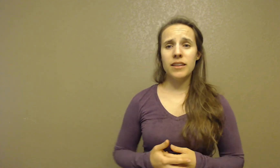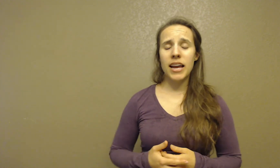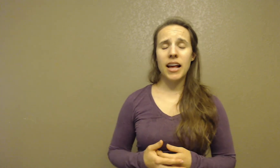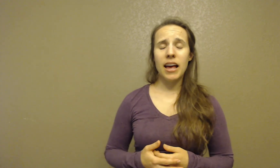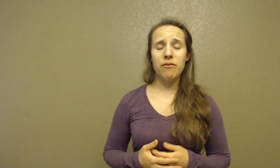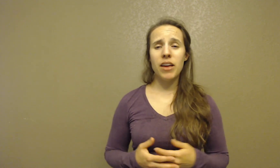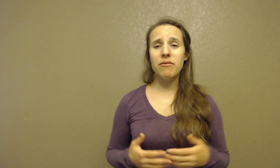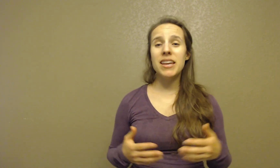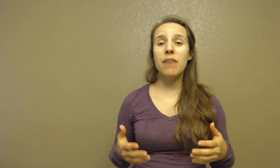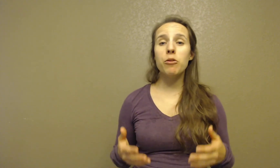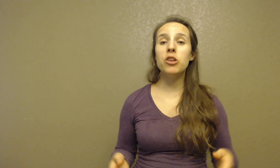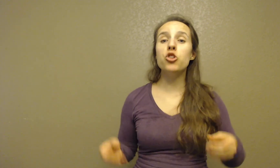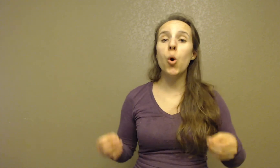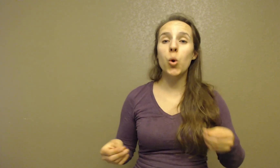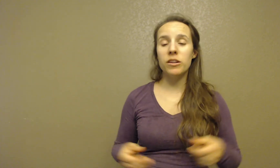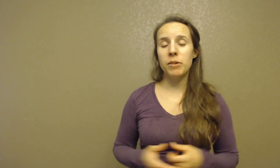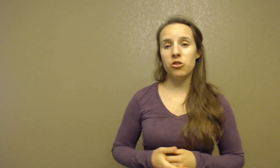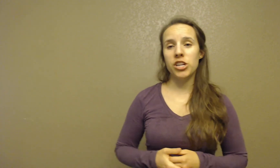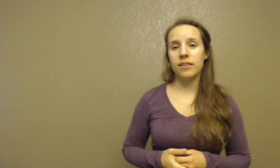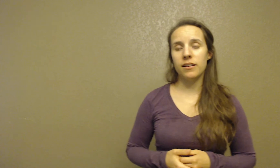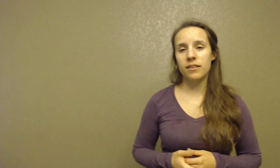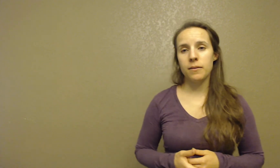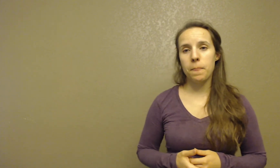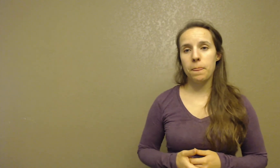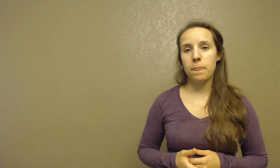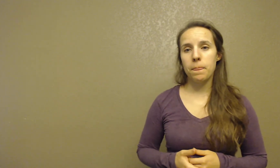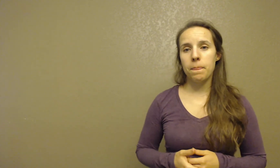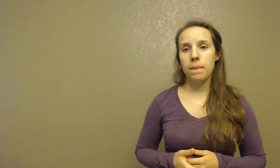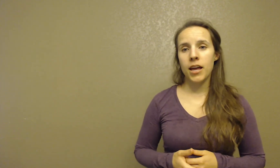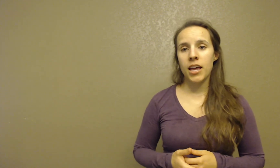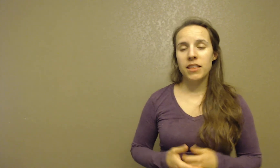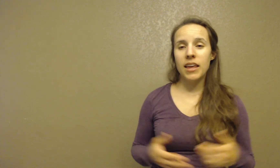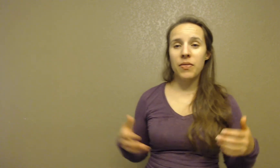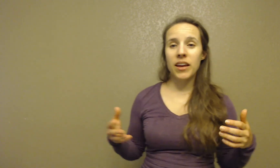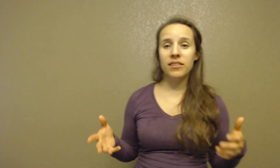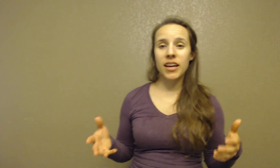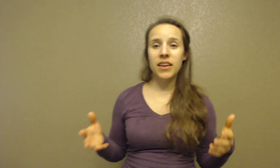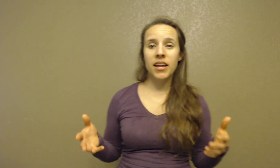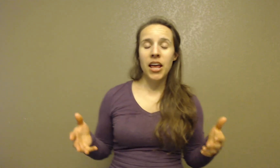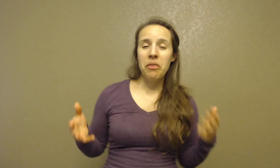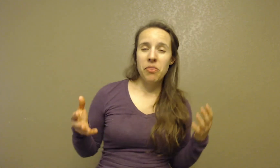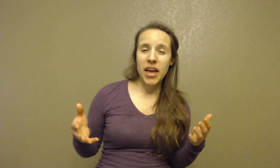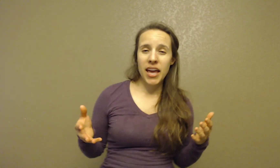that have never been told about Jesus. That they say that they